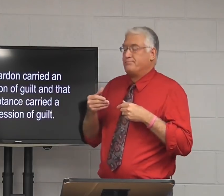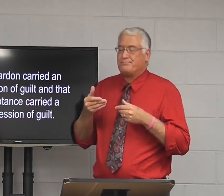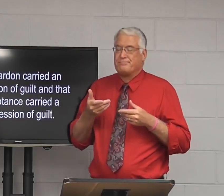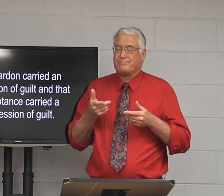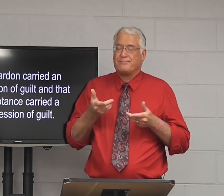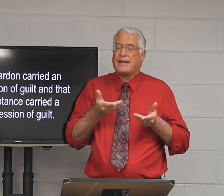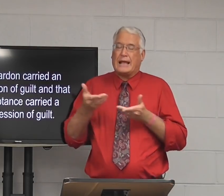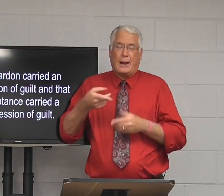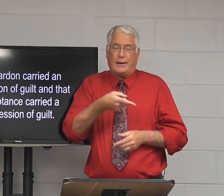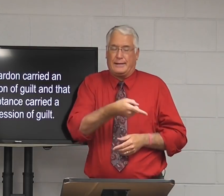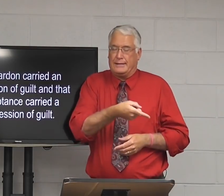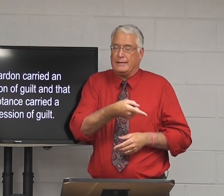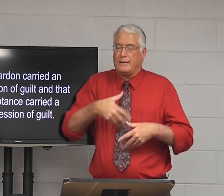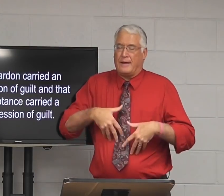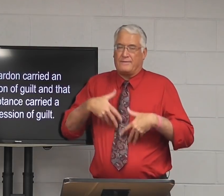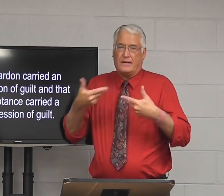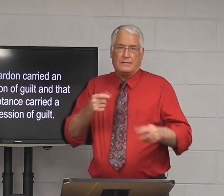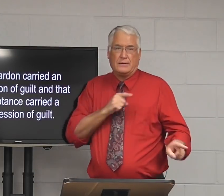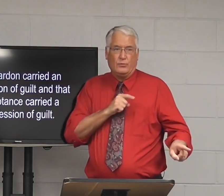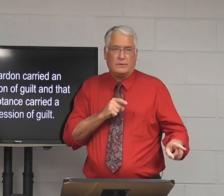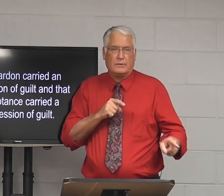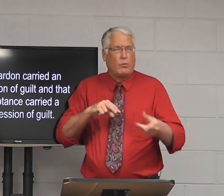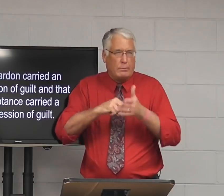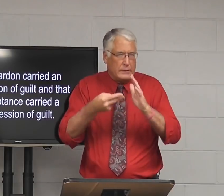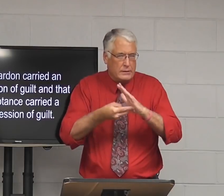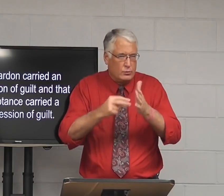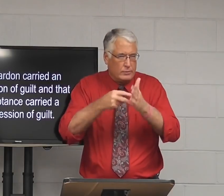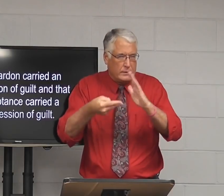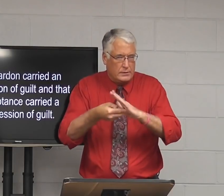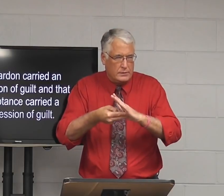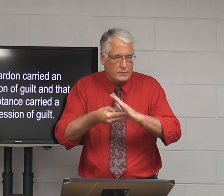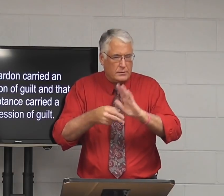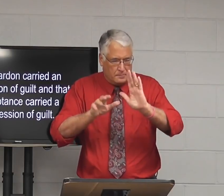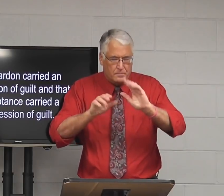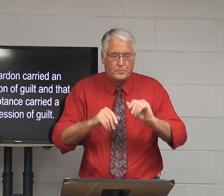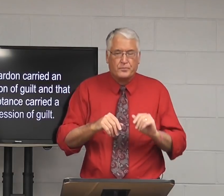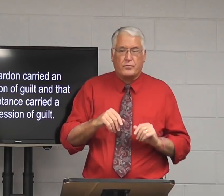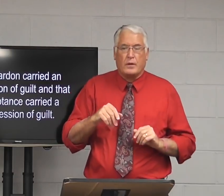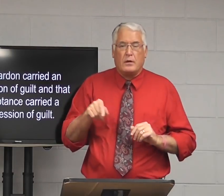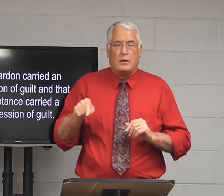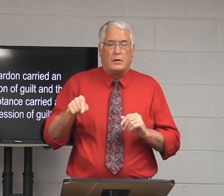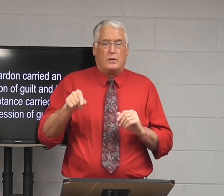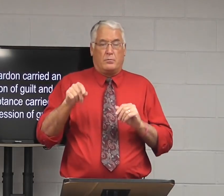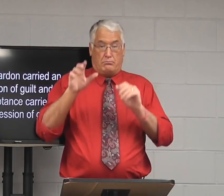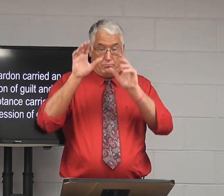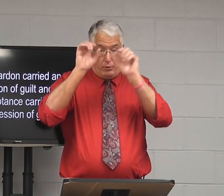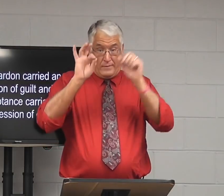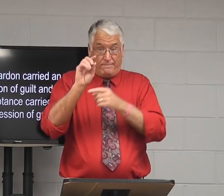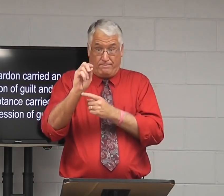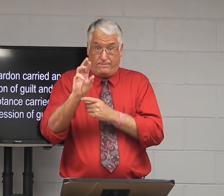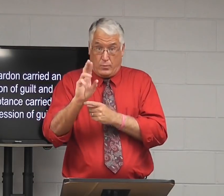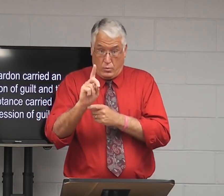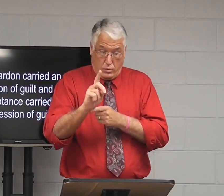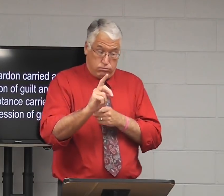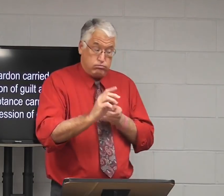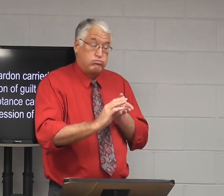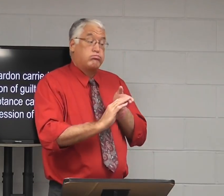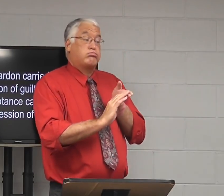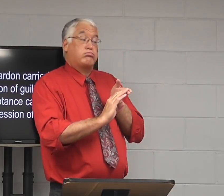carried a confession of guilt. What does that mean? It says as President Ford